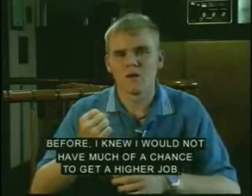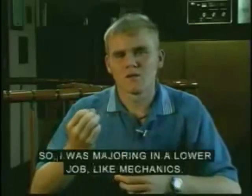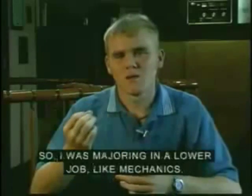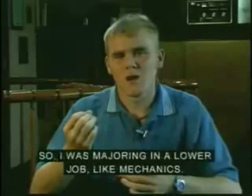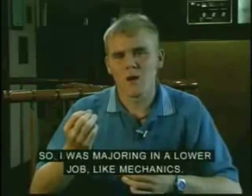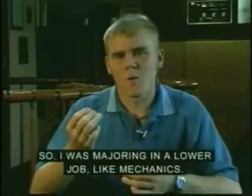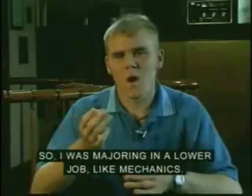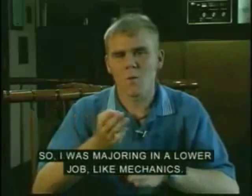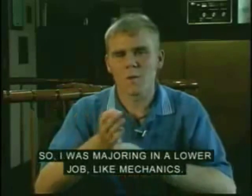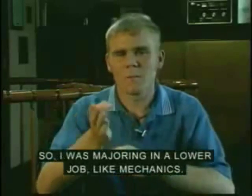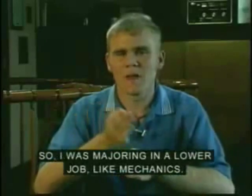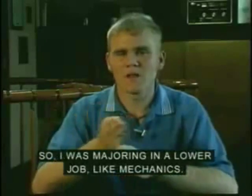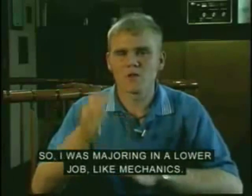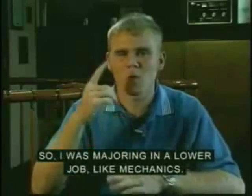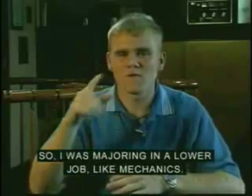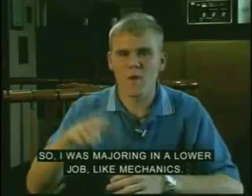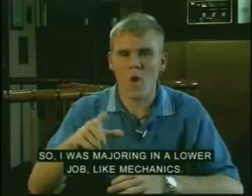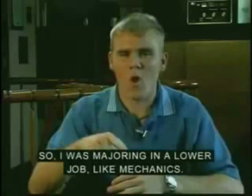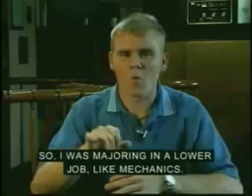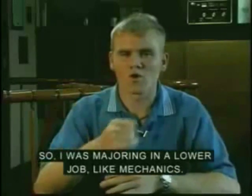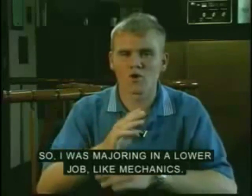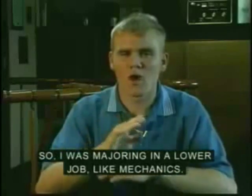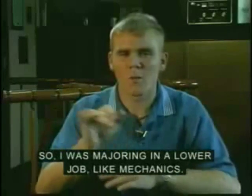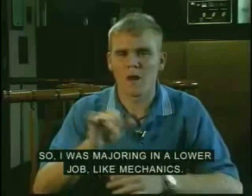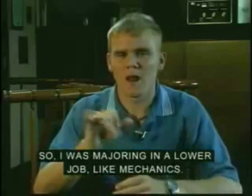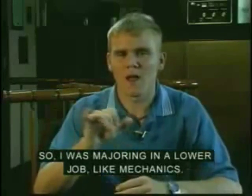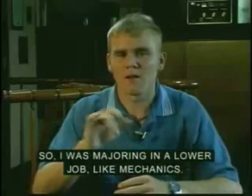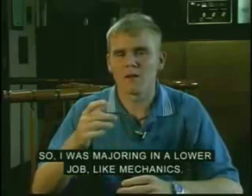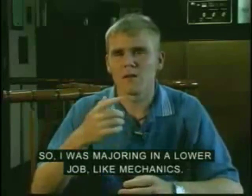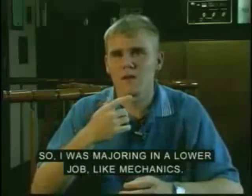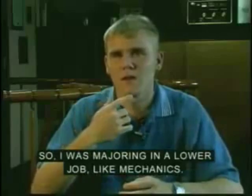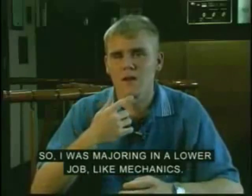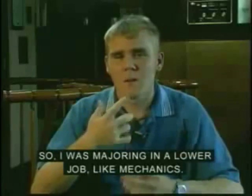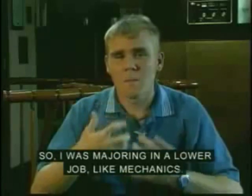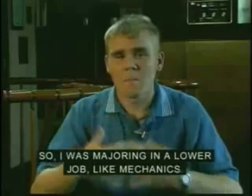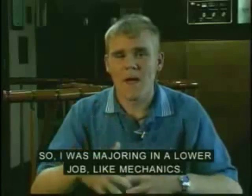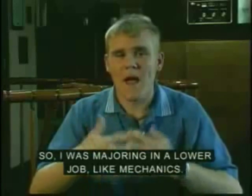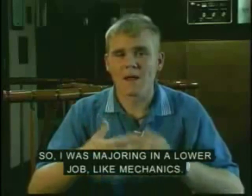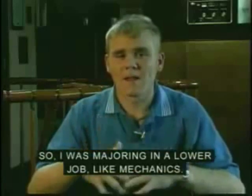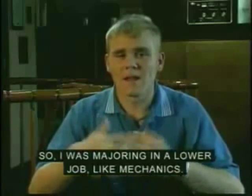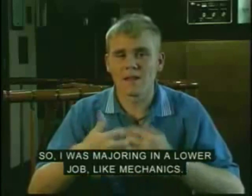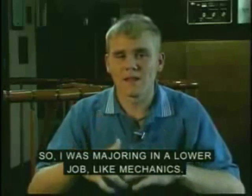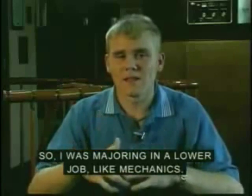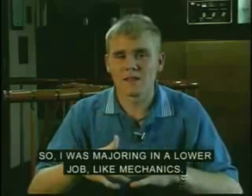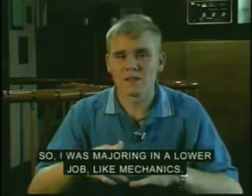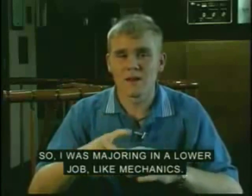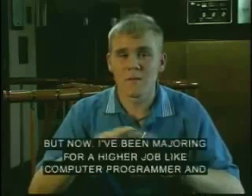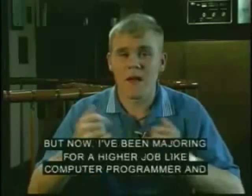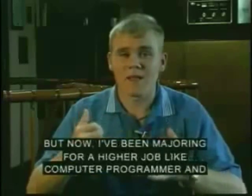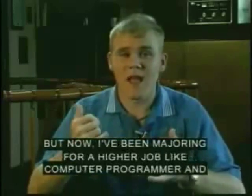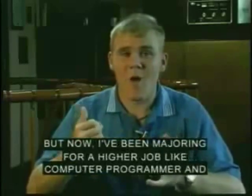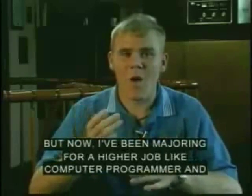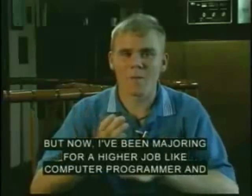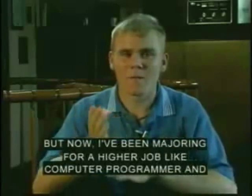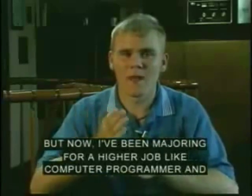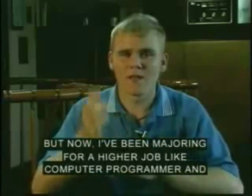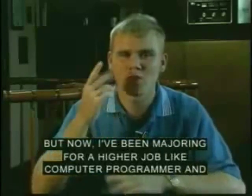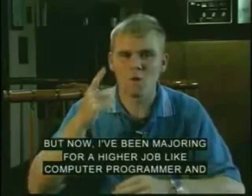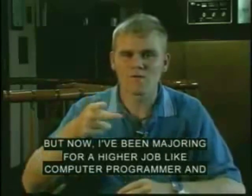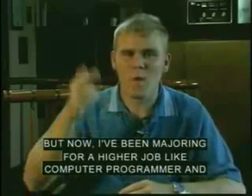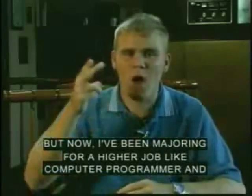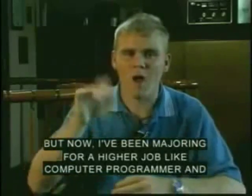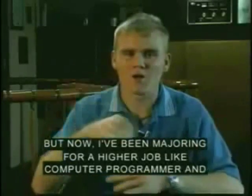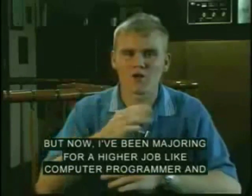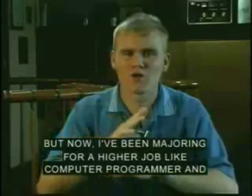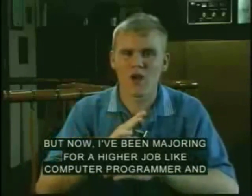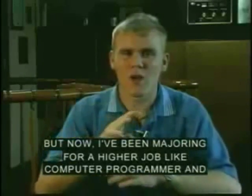job. So, I've been basically for no job, like, my game licks. But now, I've been